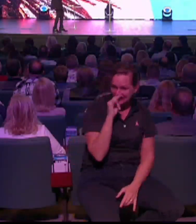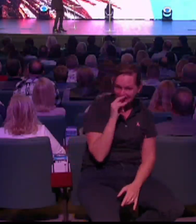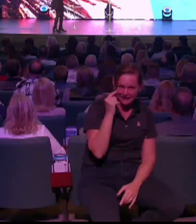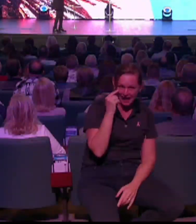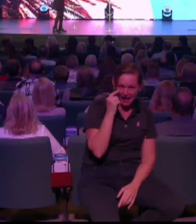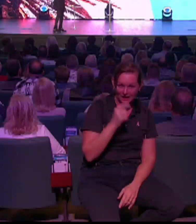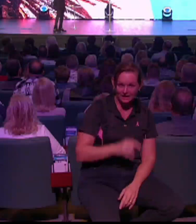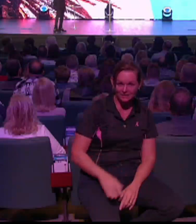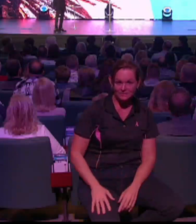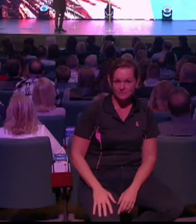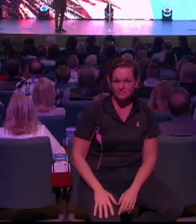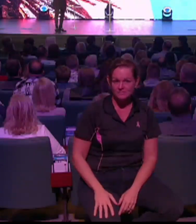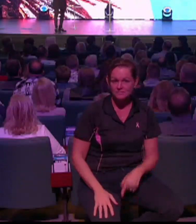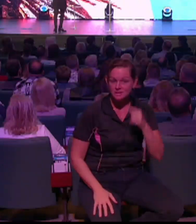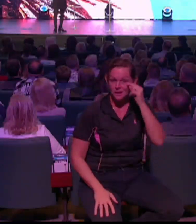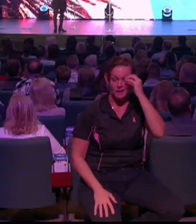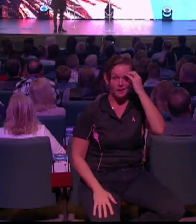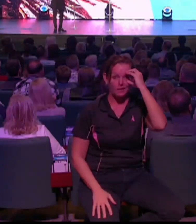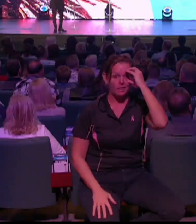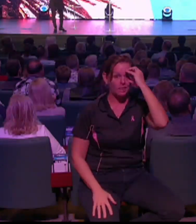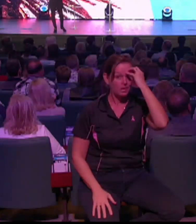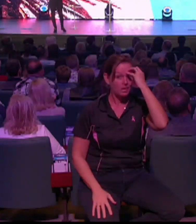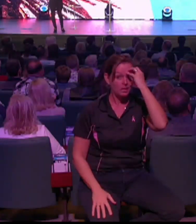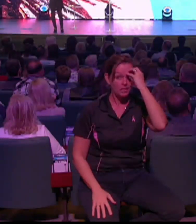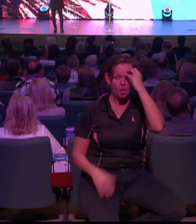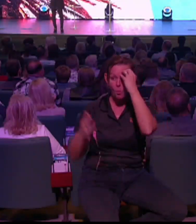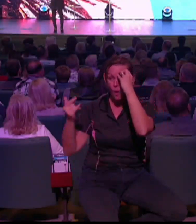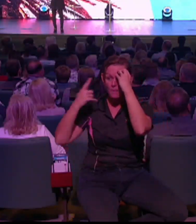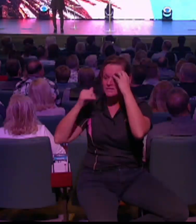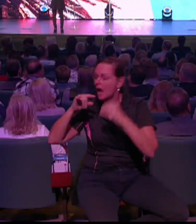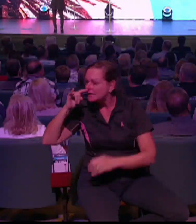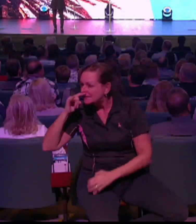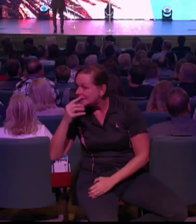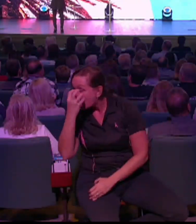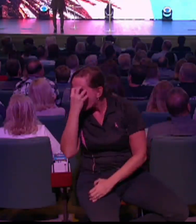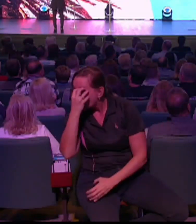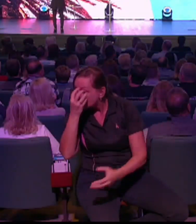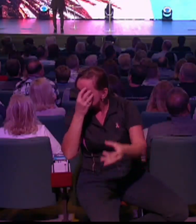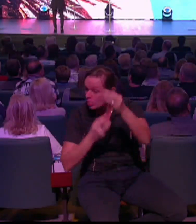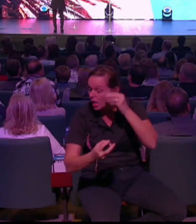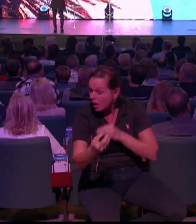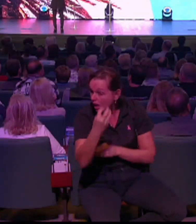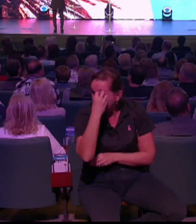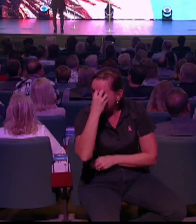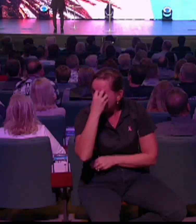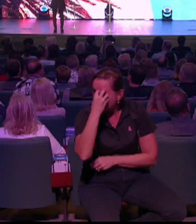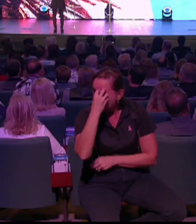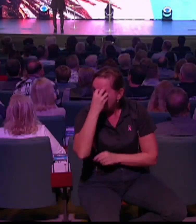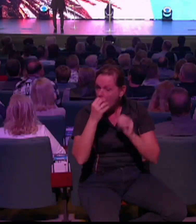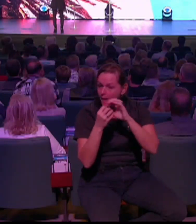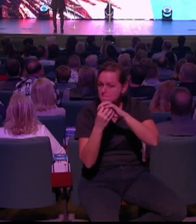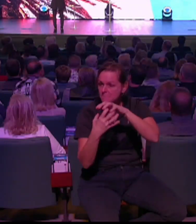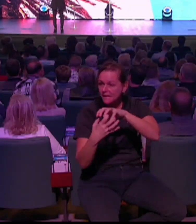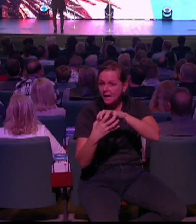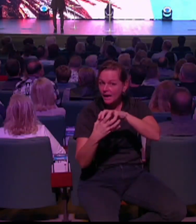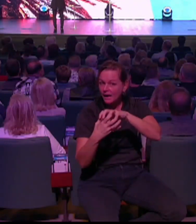before a picture? Okay, this is me in a rack with Sarah. Look at her little face. She's like, why am I on a strange American